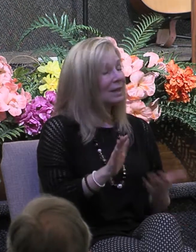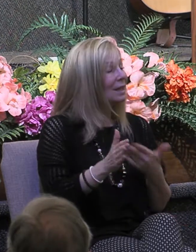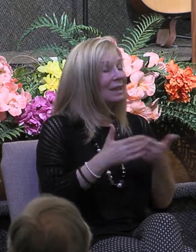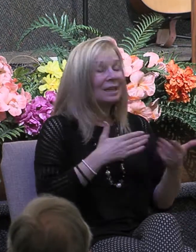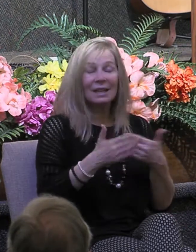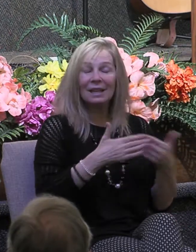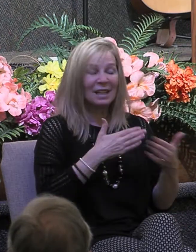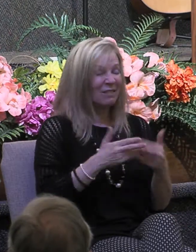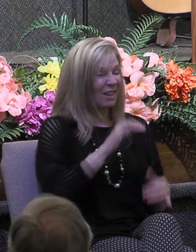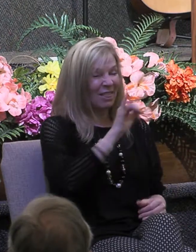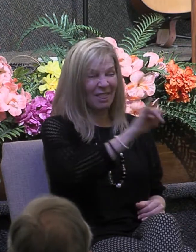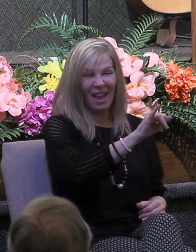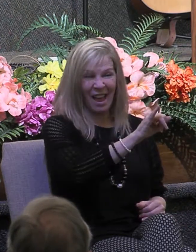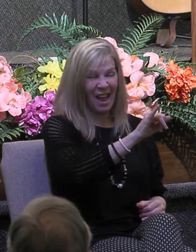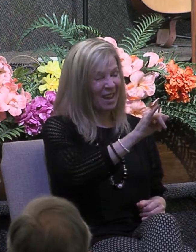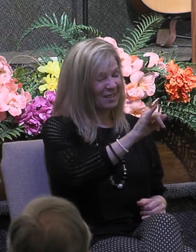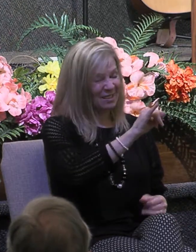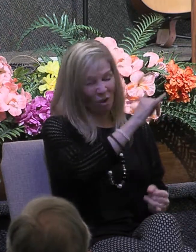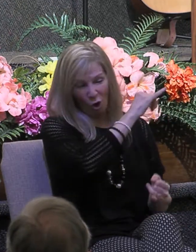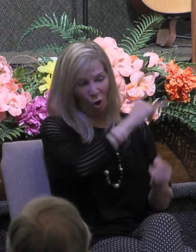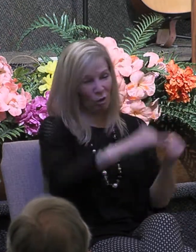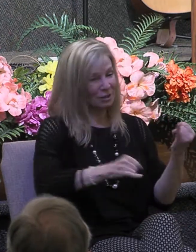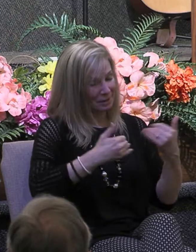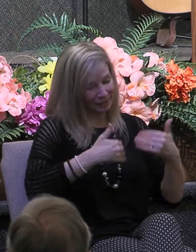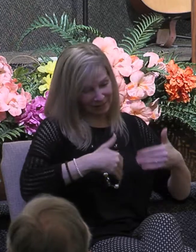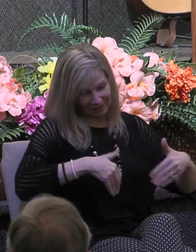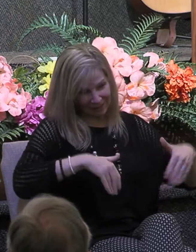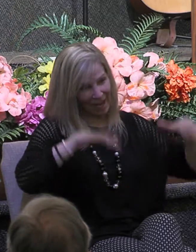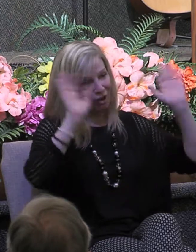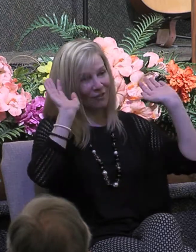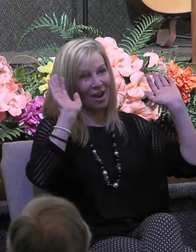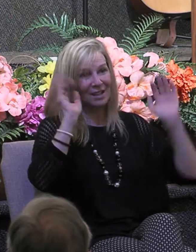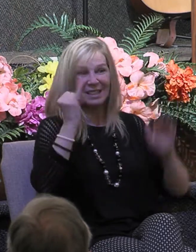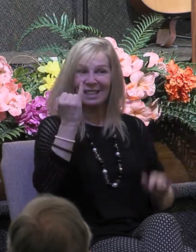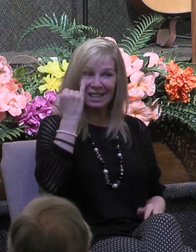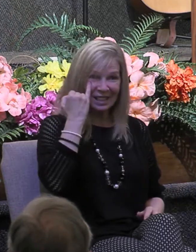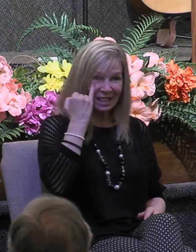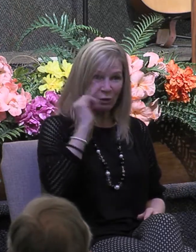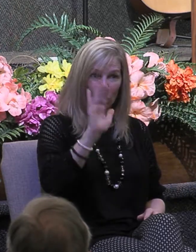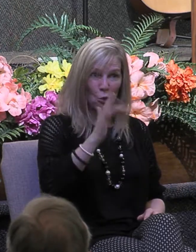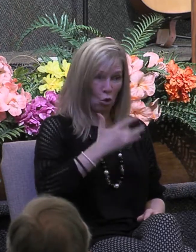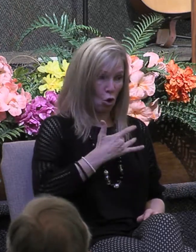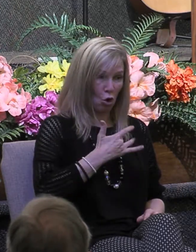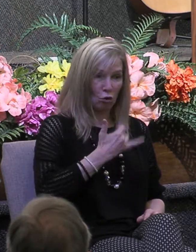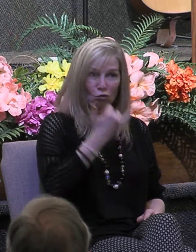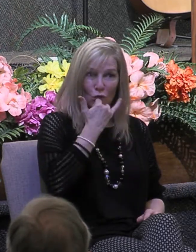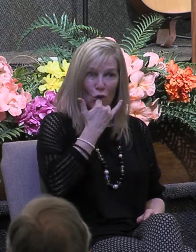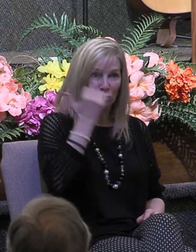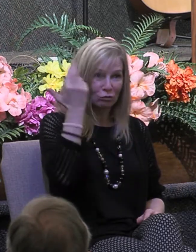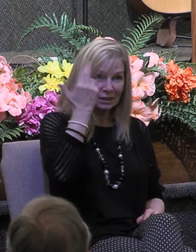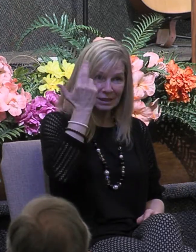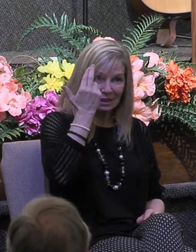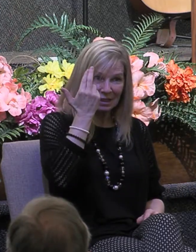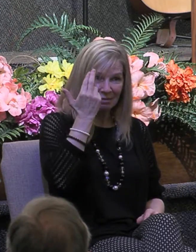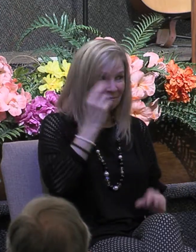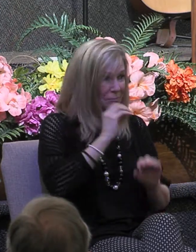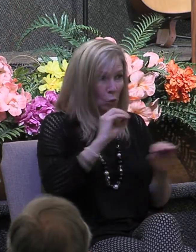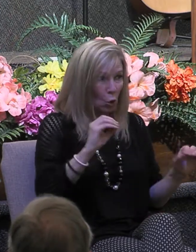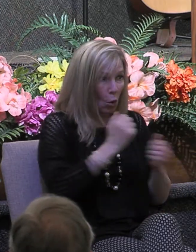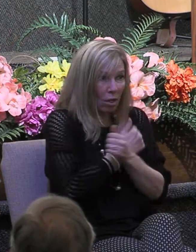sacrifice of giving your life if it isn't motivated by love for others God said it is